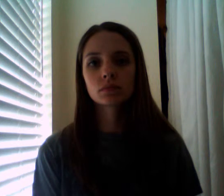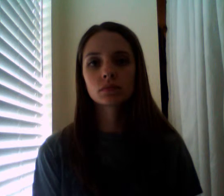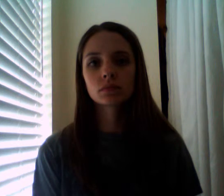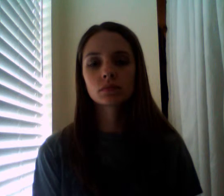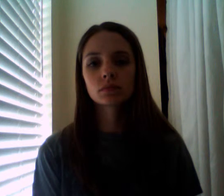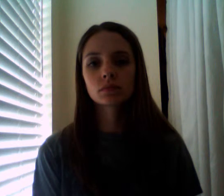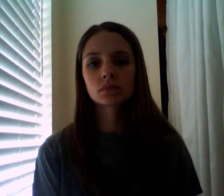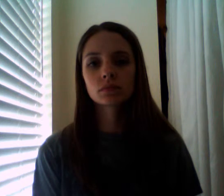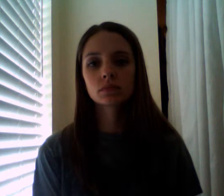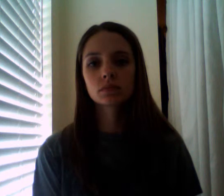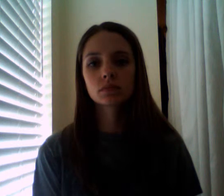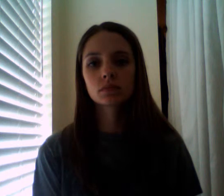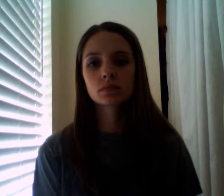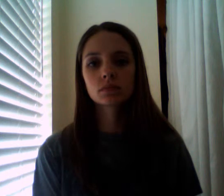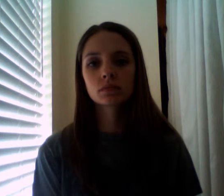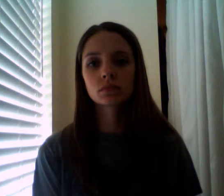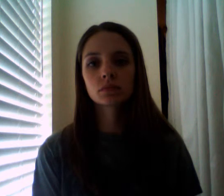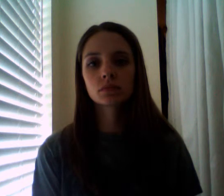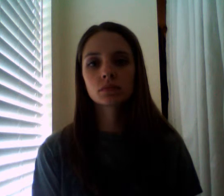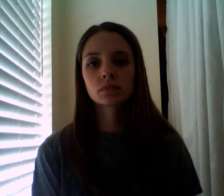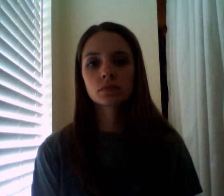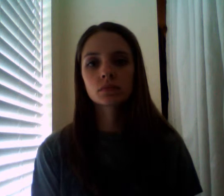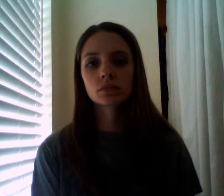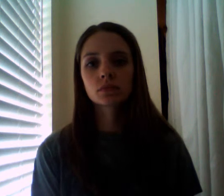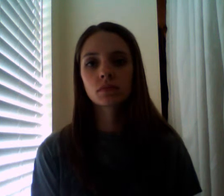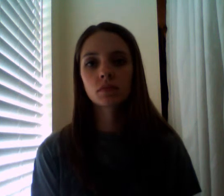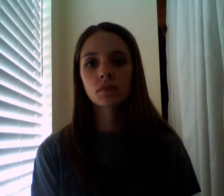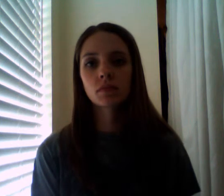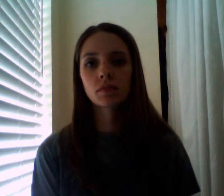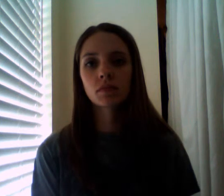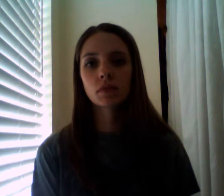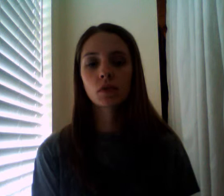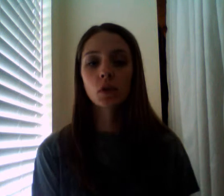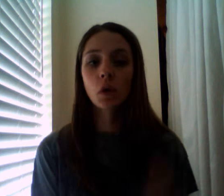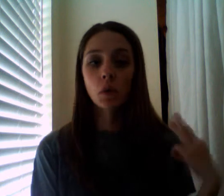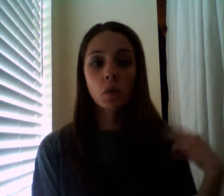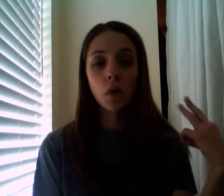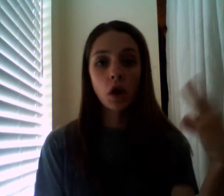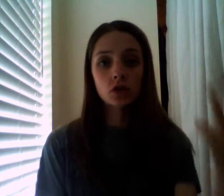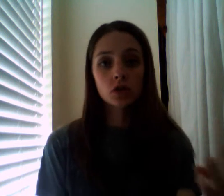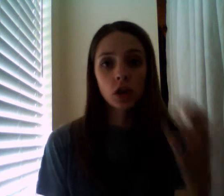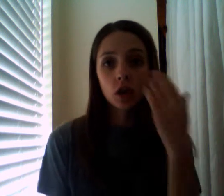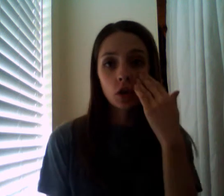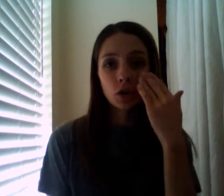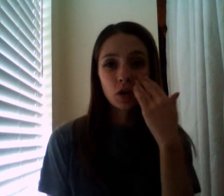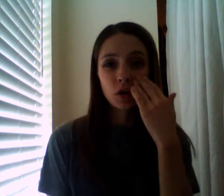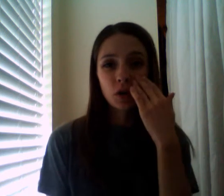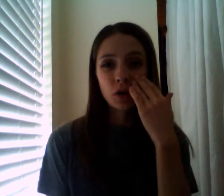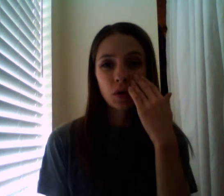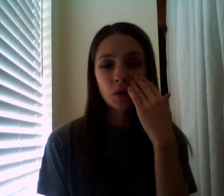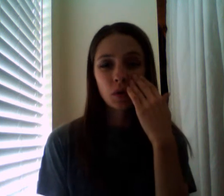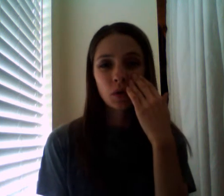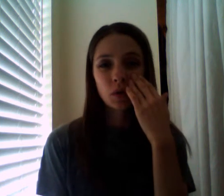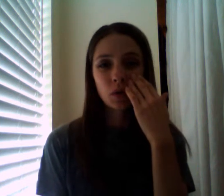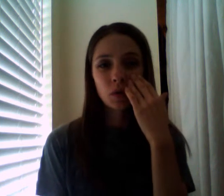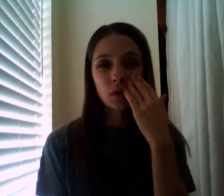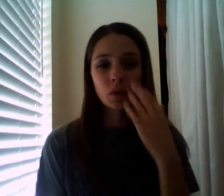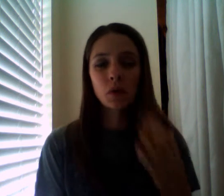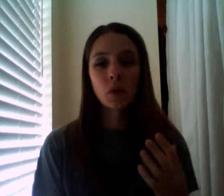now even though Washington knew he only had two-fifths of the people behind him he goes back to Boston